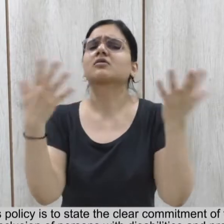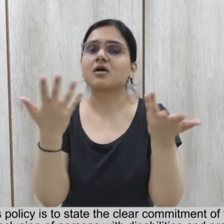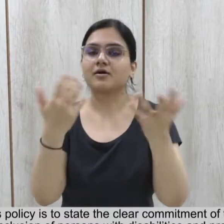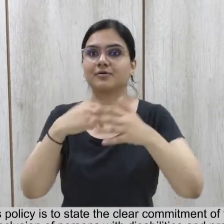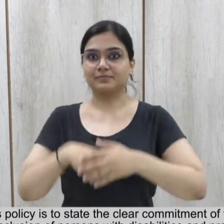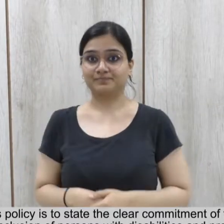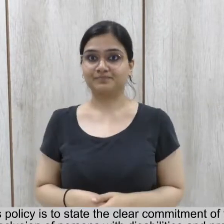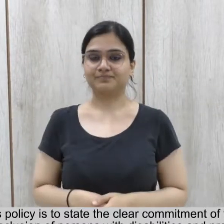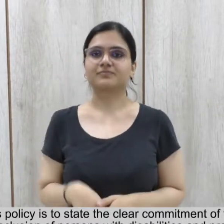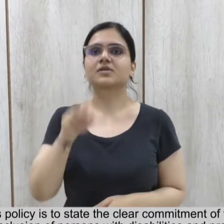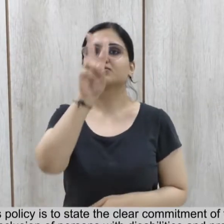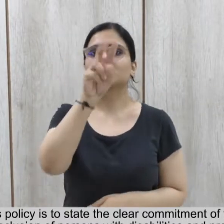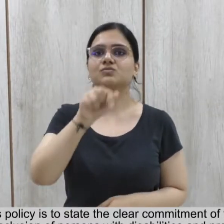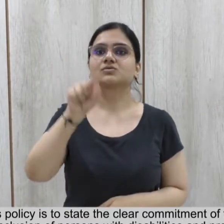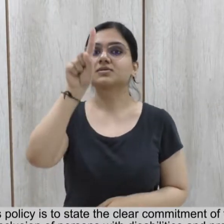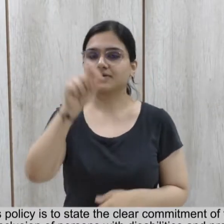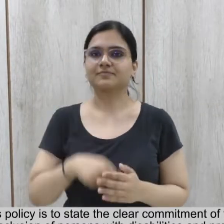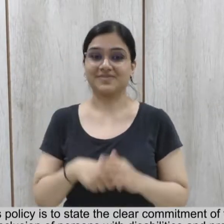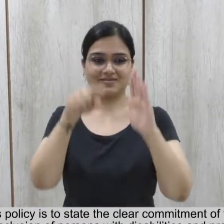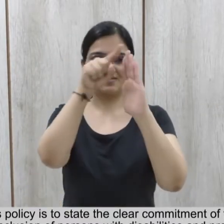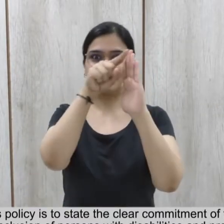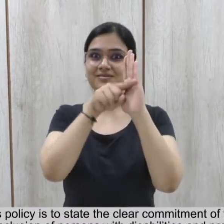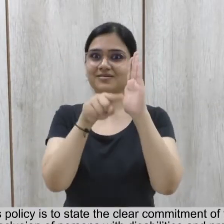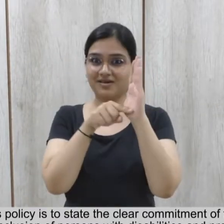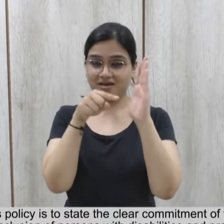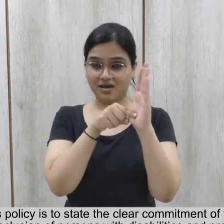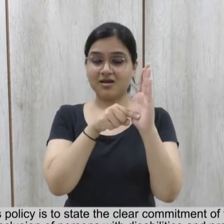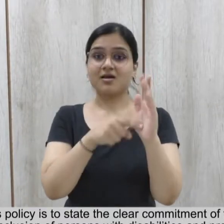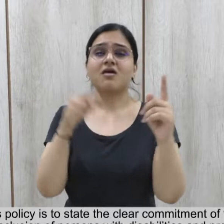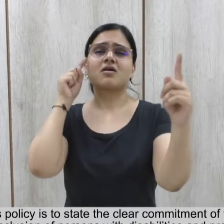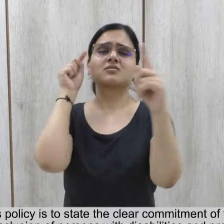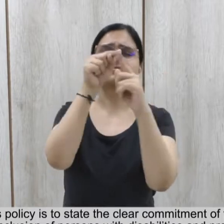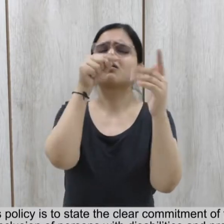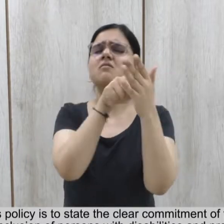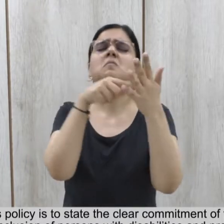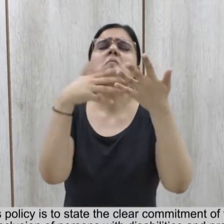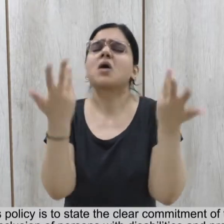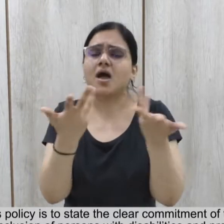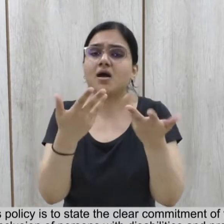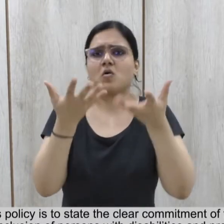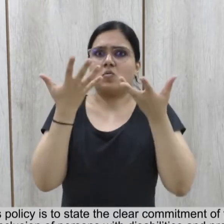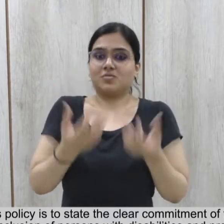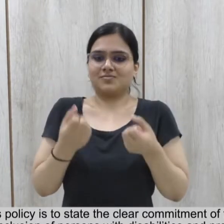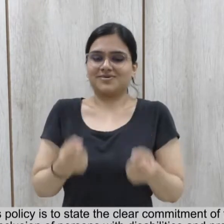2.1 The purpose of this policy